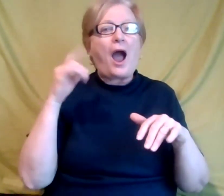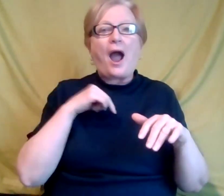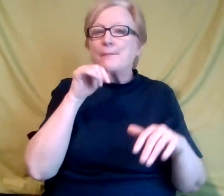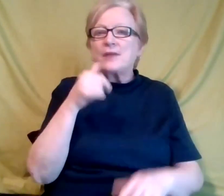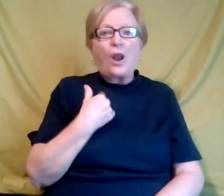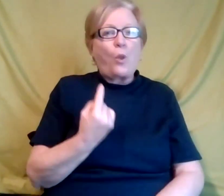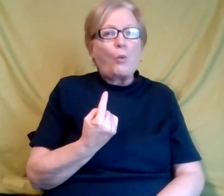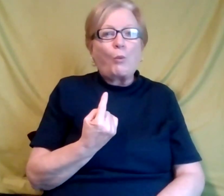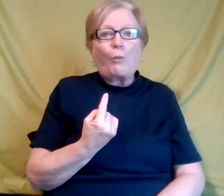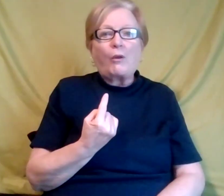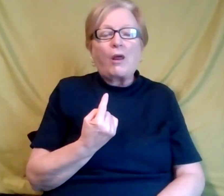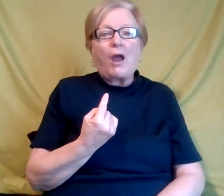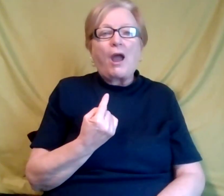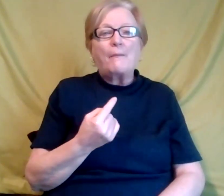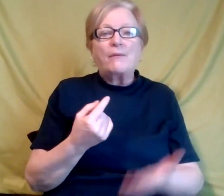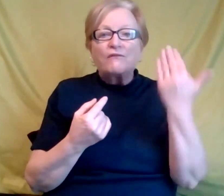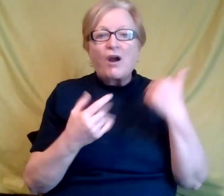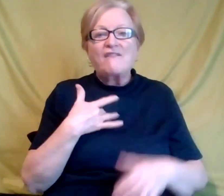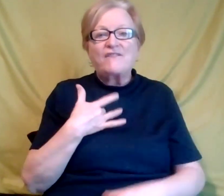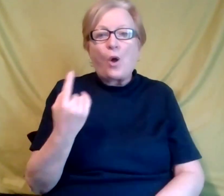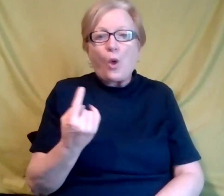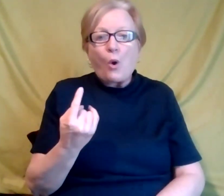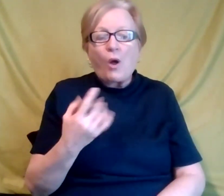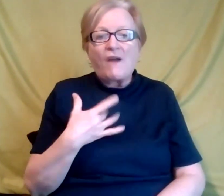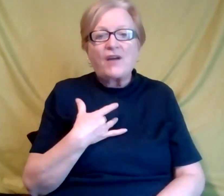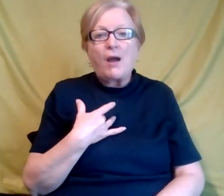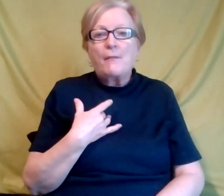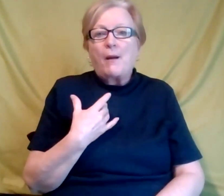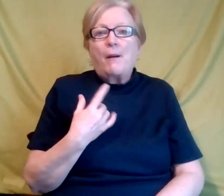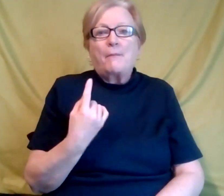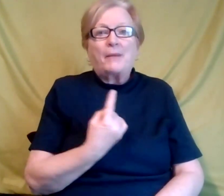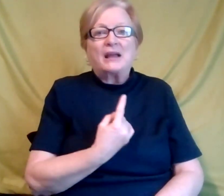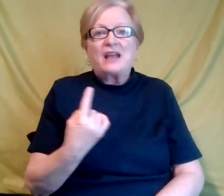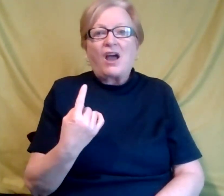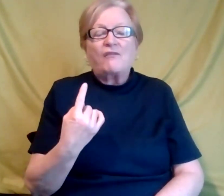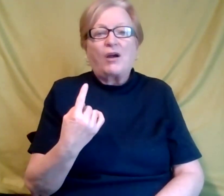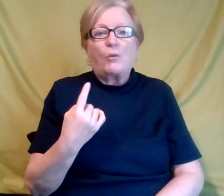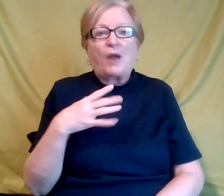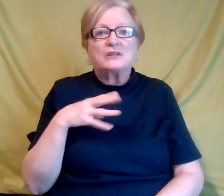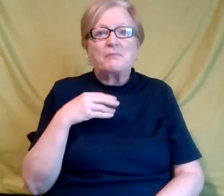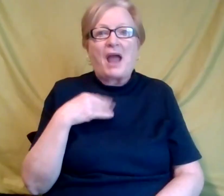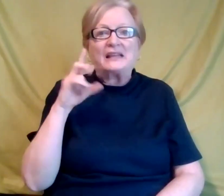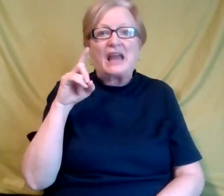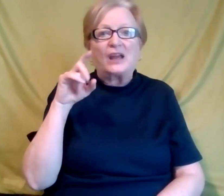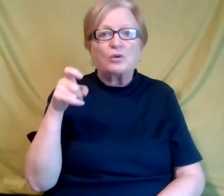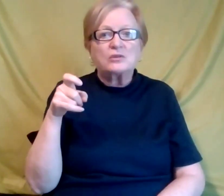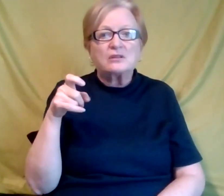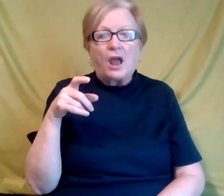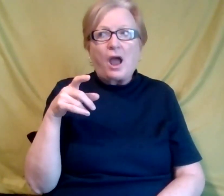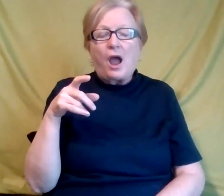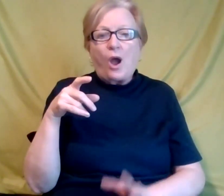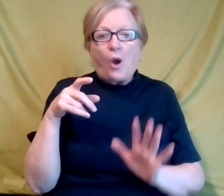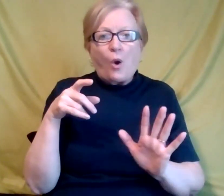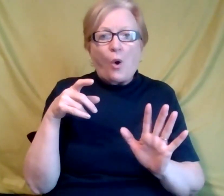felt alone. And by myself, when I received my diagnosis. And when I tell you the